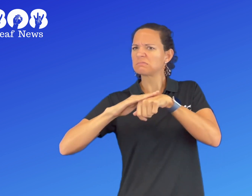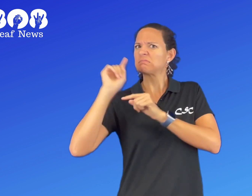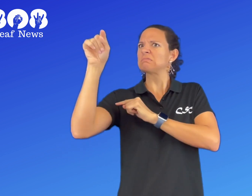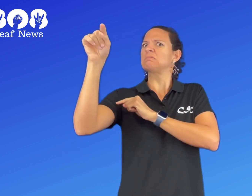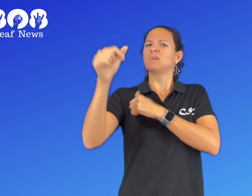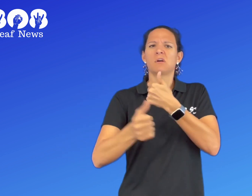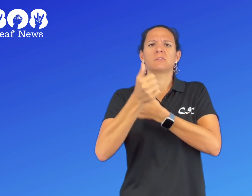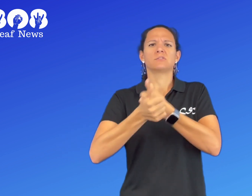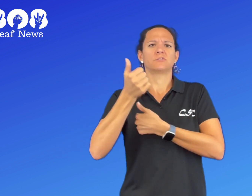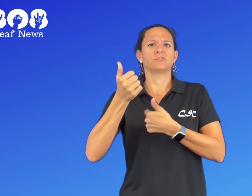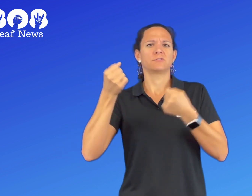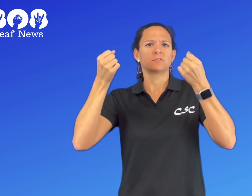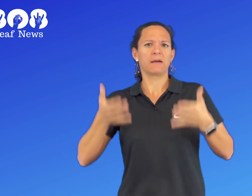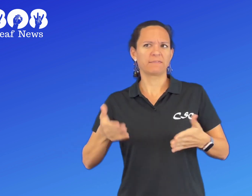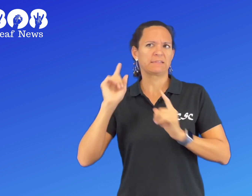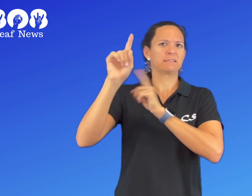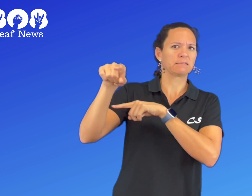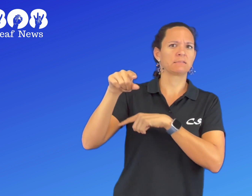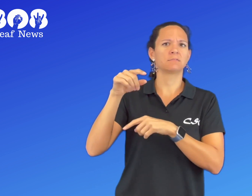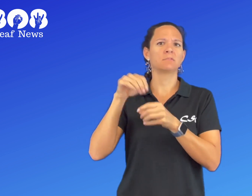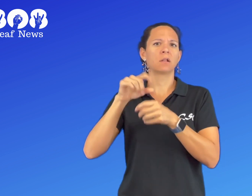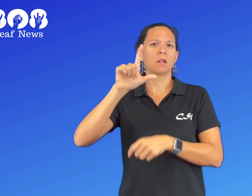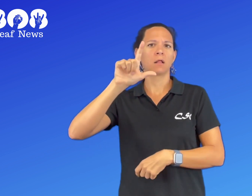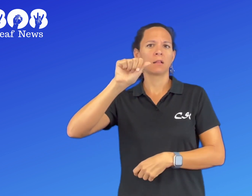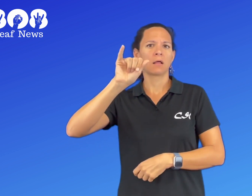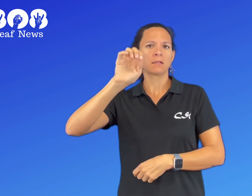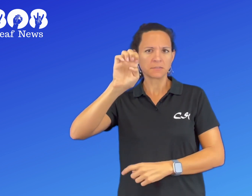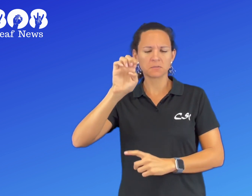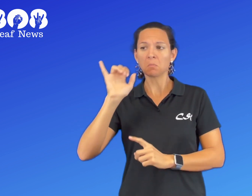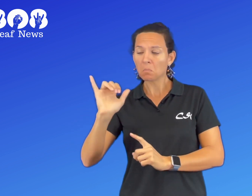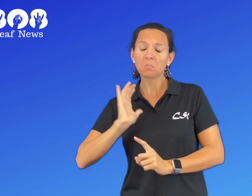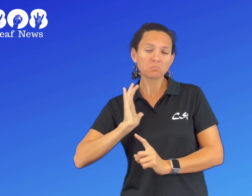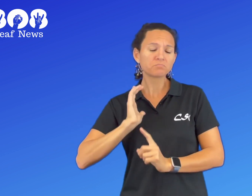He responded to a report of a dangerous driver out in Laie.